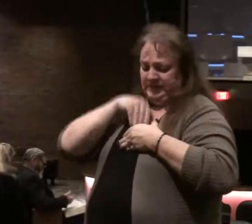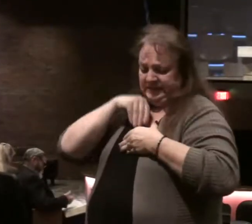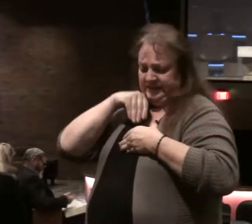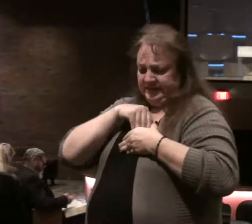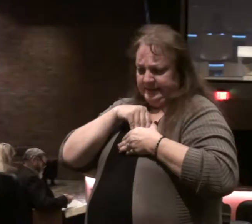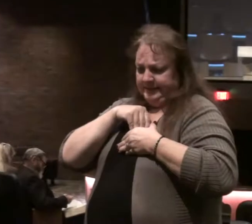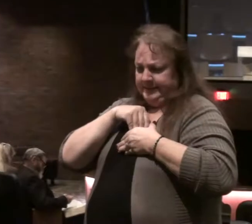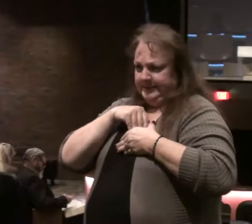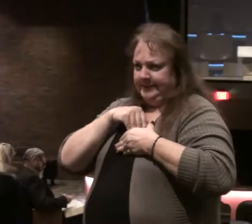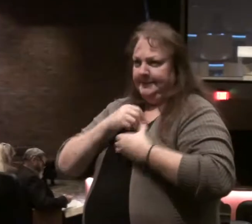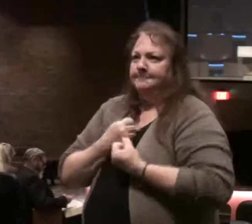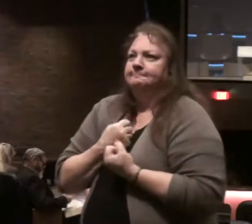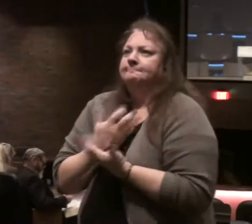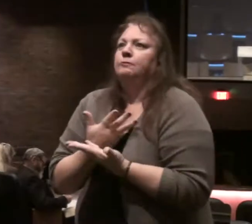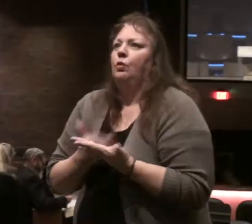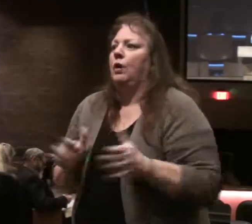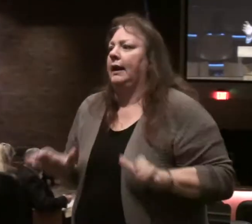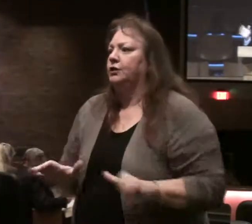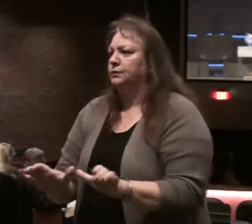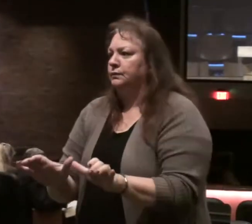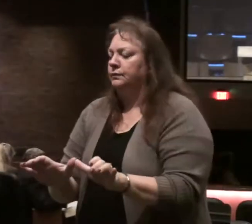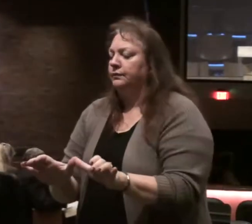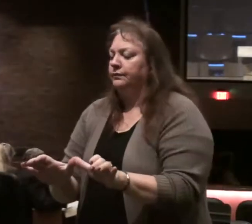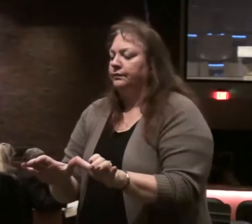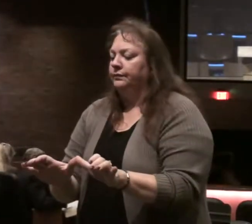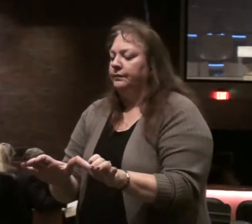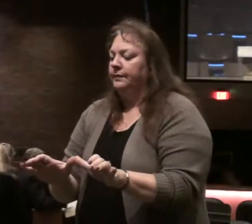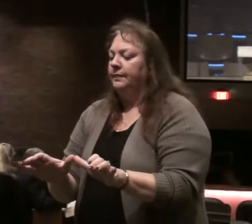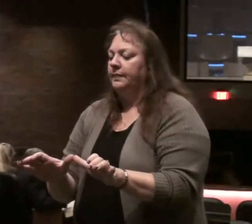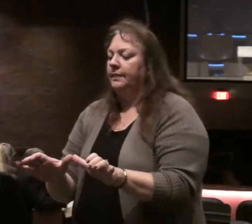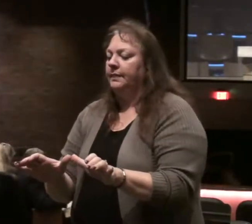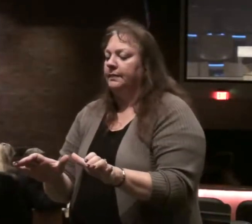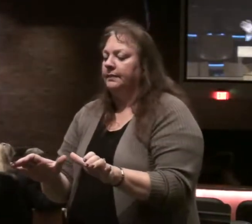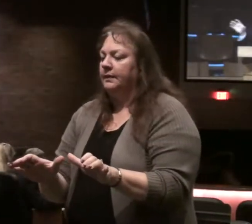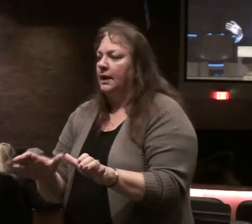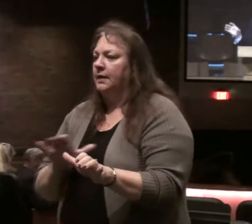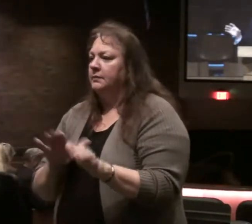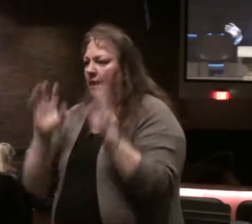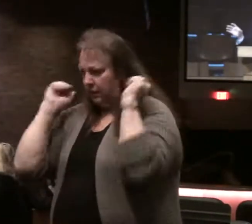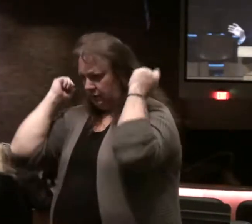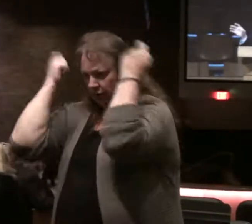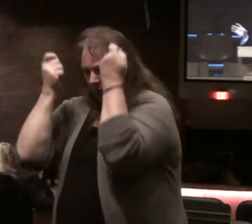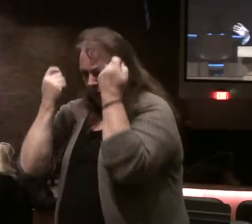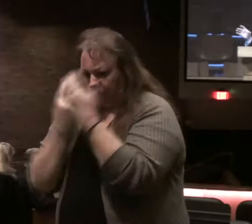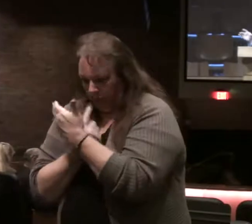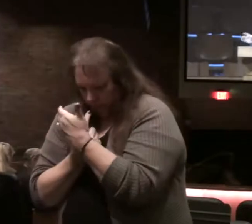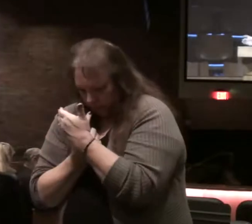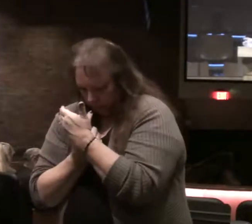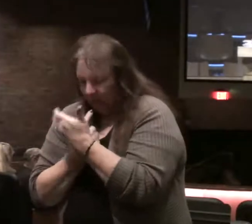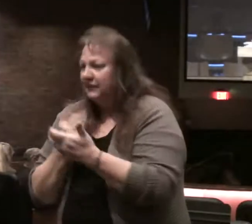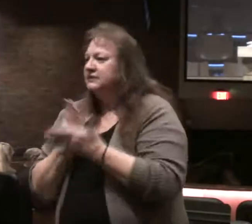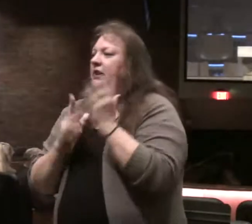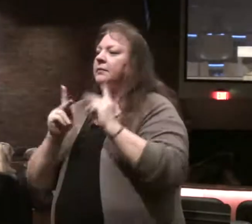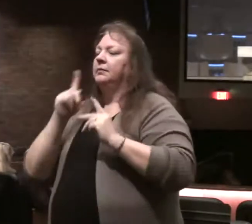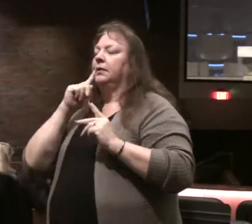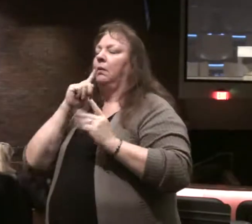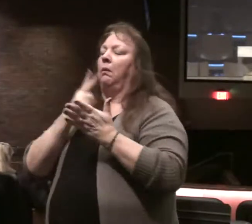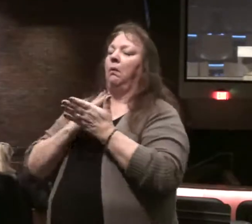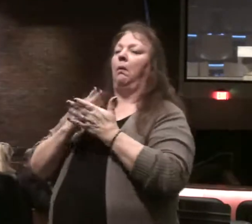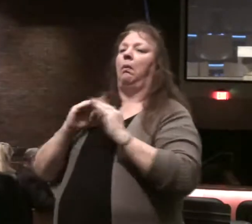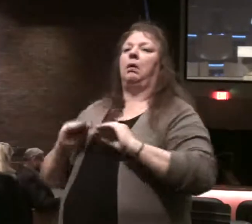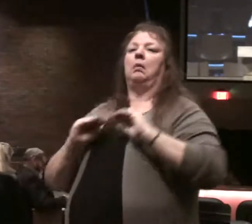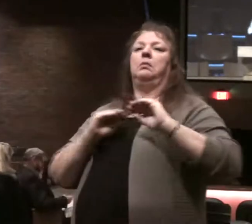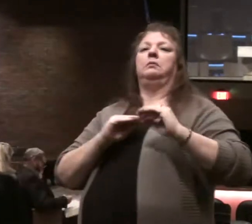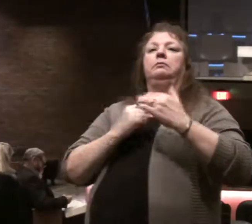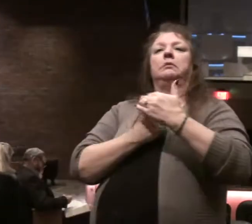and it will be driving the life. You know, we're not to be monks, we're not to isolate ourselves from the world. But some people think would be more holy if you